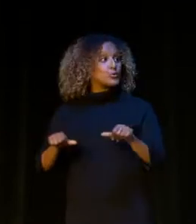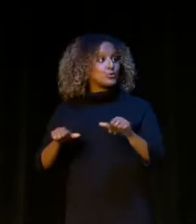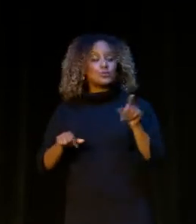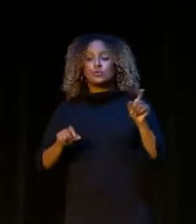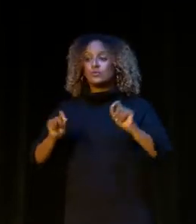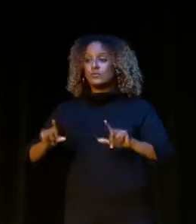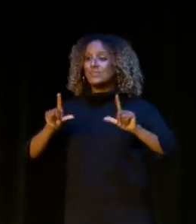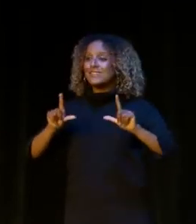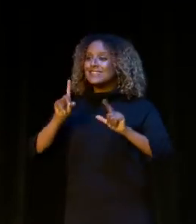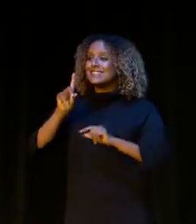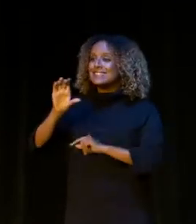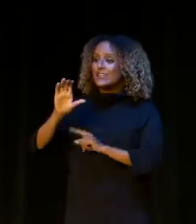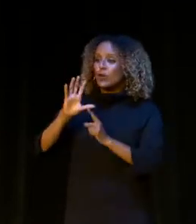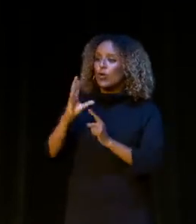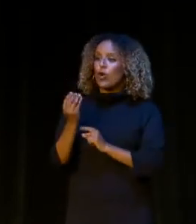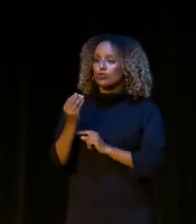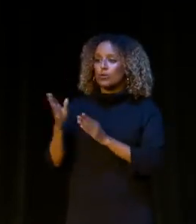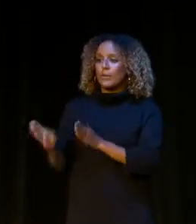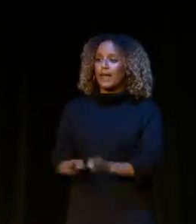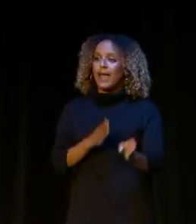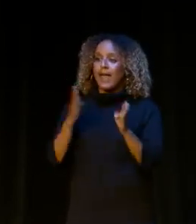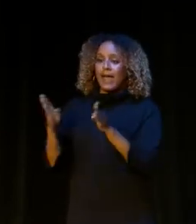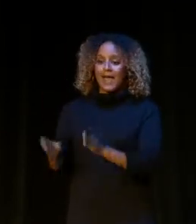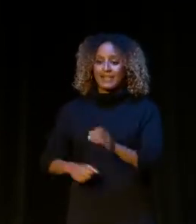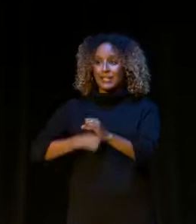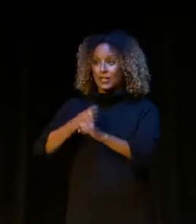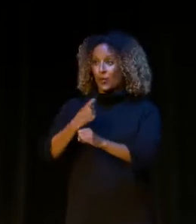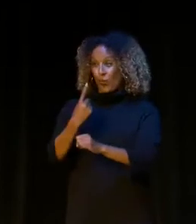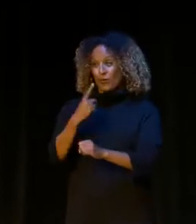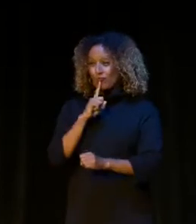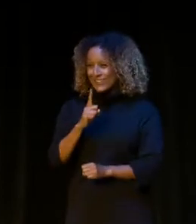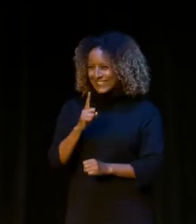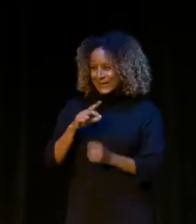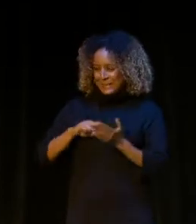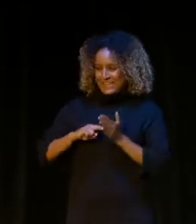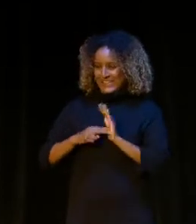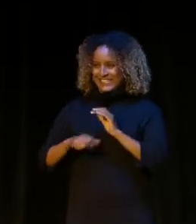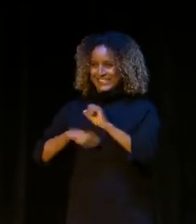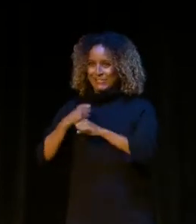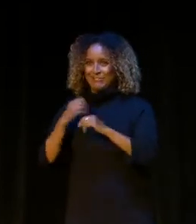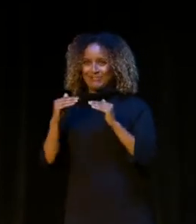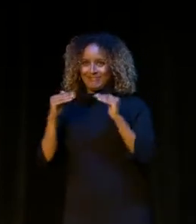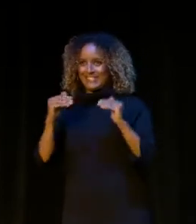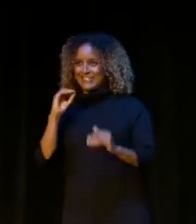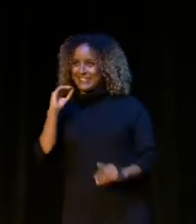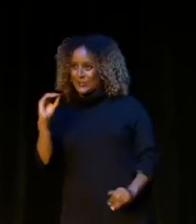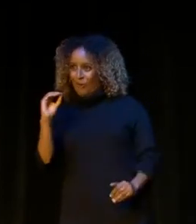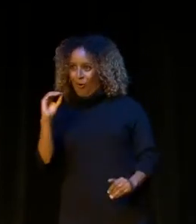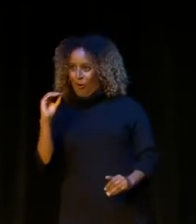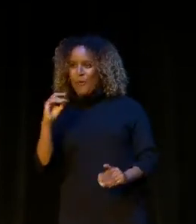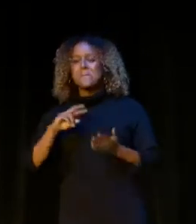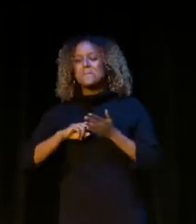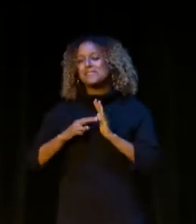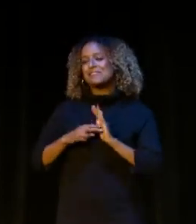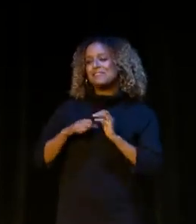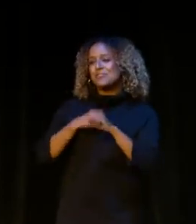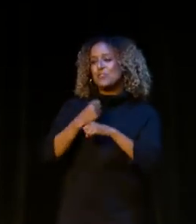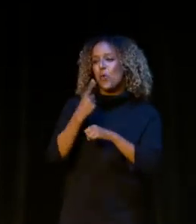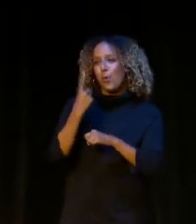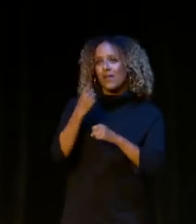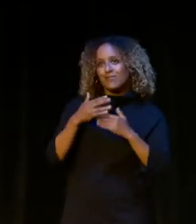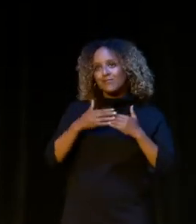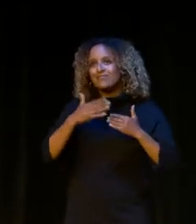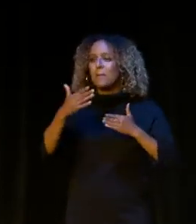you'll see it says, D.C. Cultural Plan, Year 1. It really is sort of Year 0, but it is really Year 1 of many years.